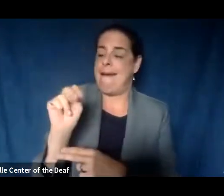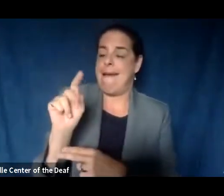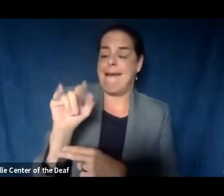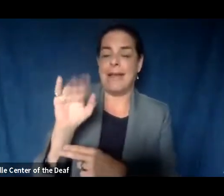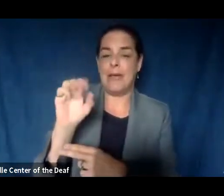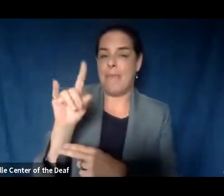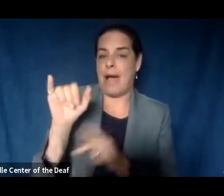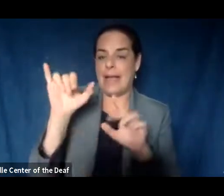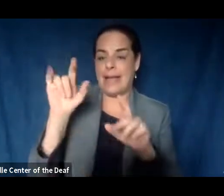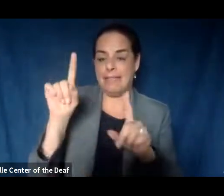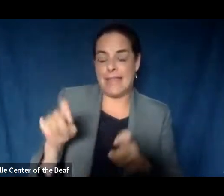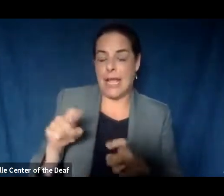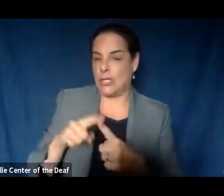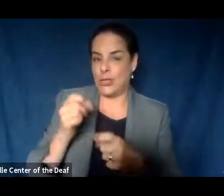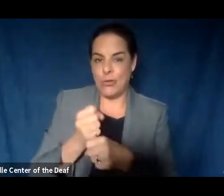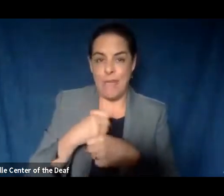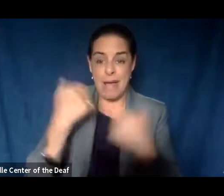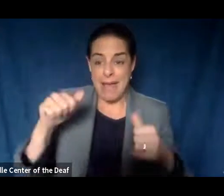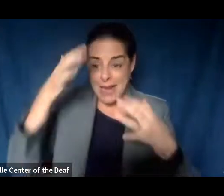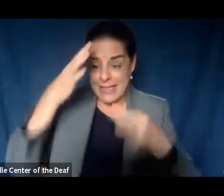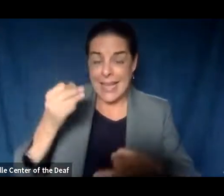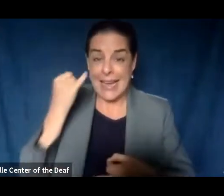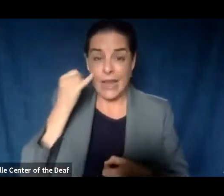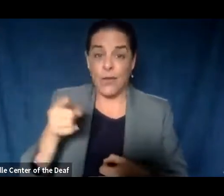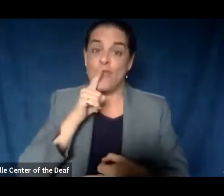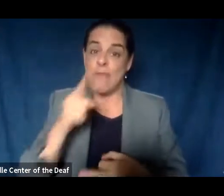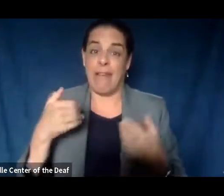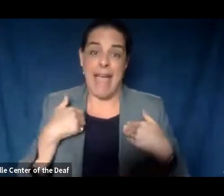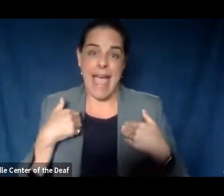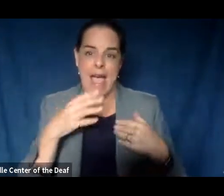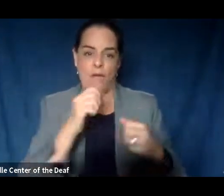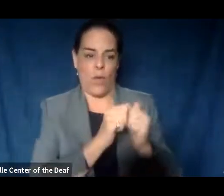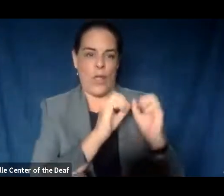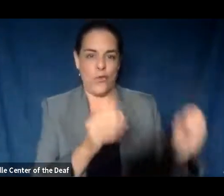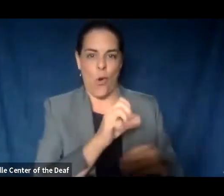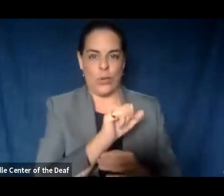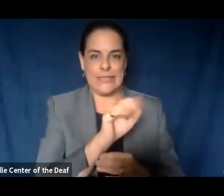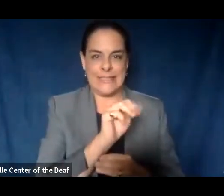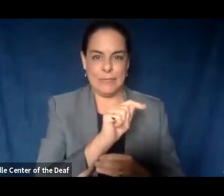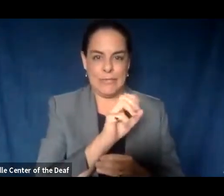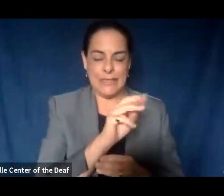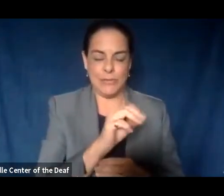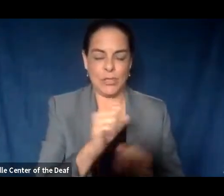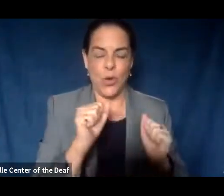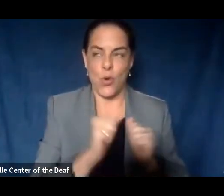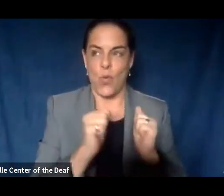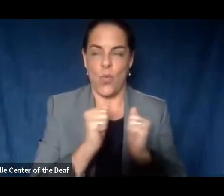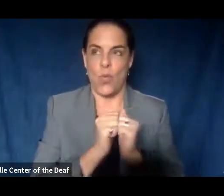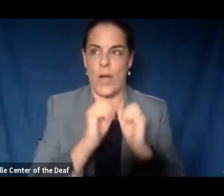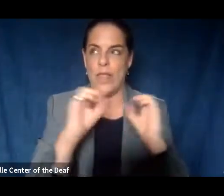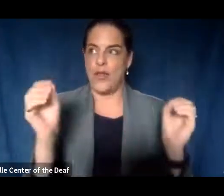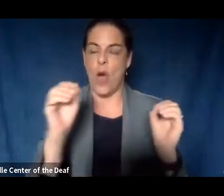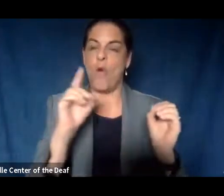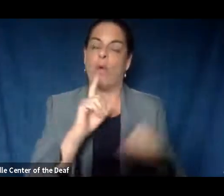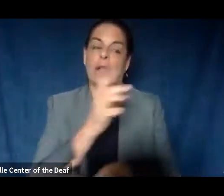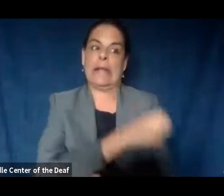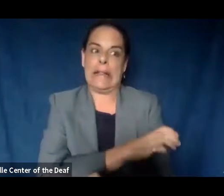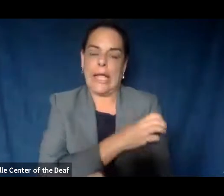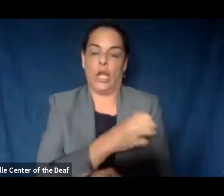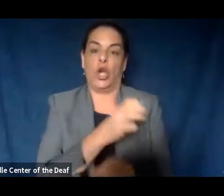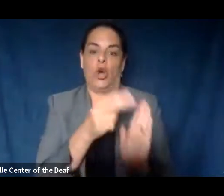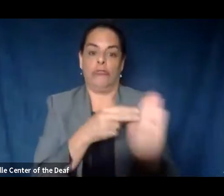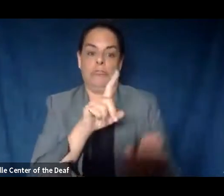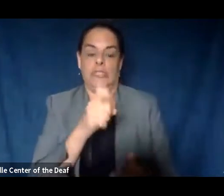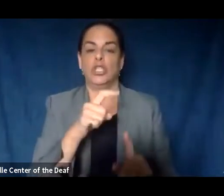whether you had an illness. They're really not for clinical diagnosis at this time. They're for surveillance only.